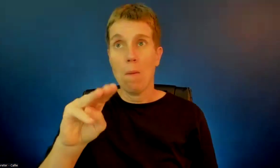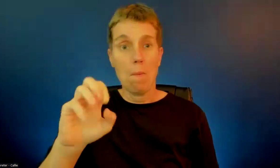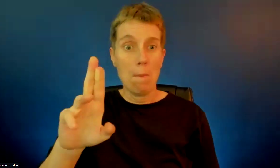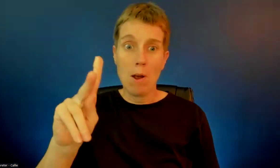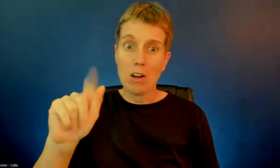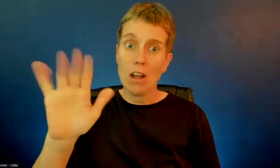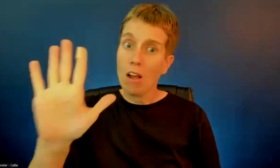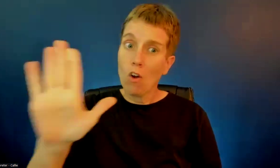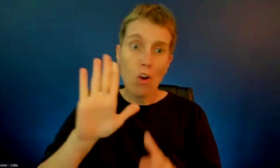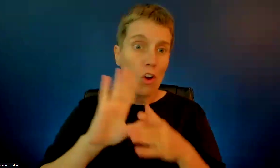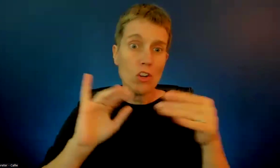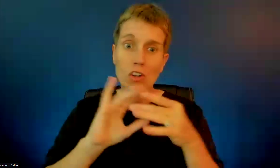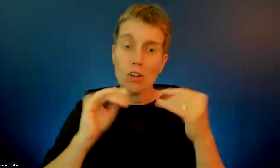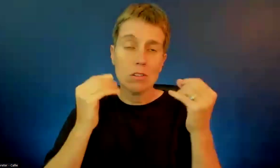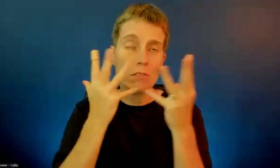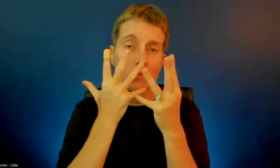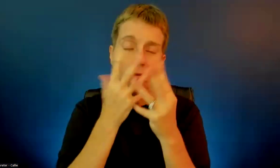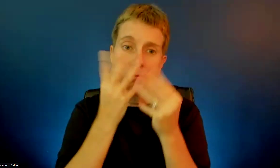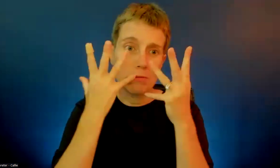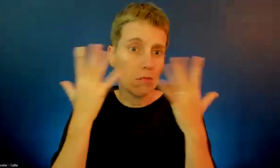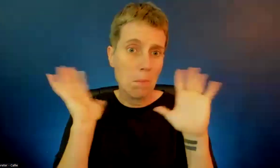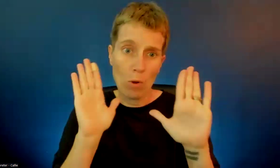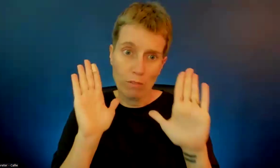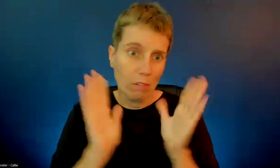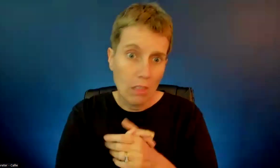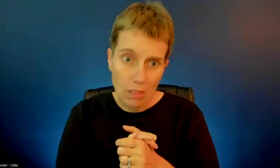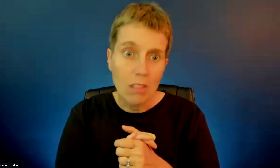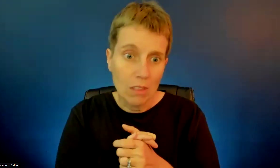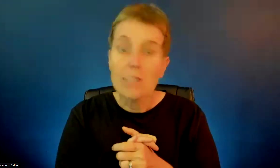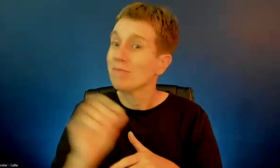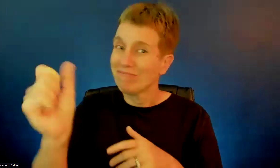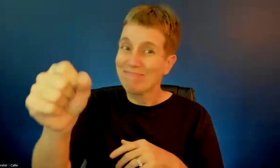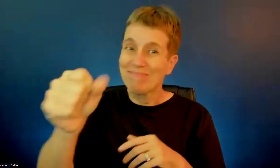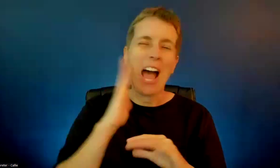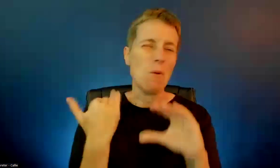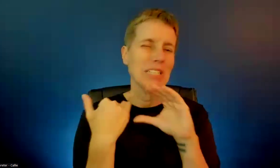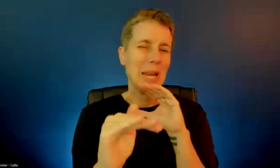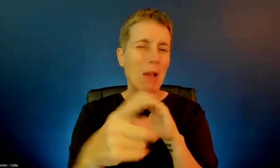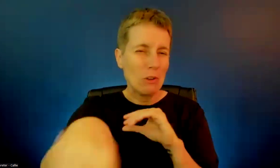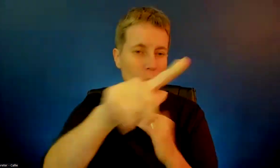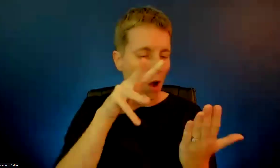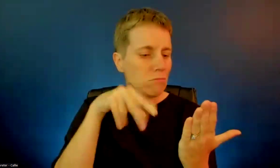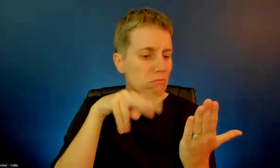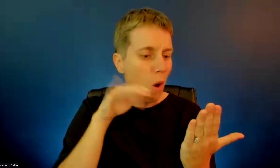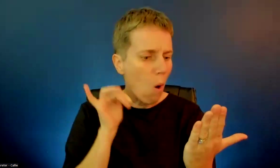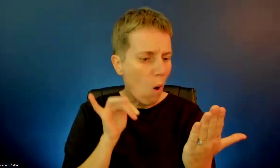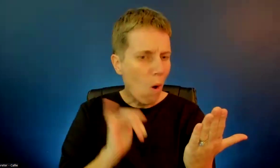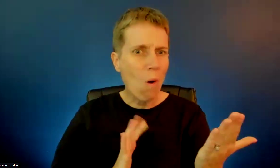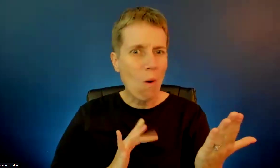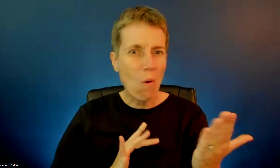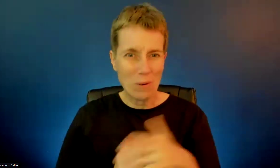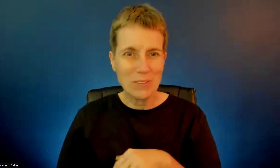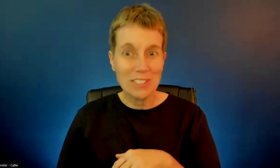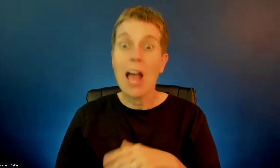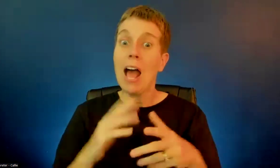It's absolutely amazing. So I have managed to make it a big enough print